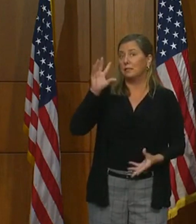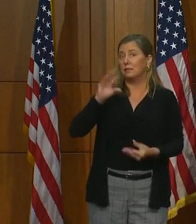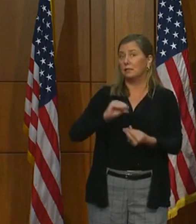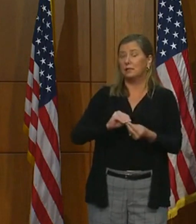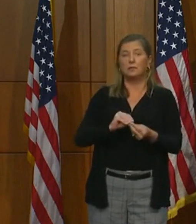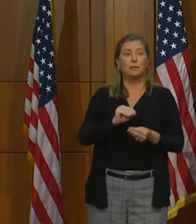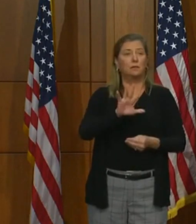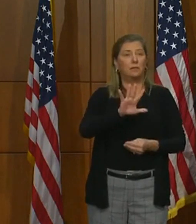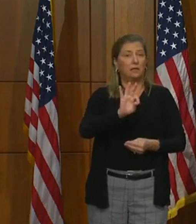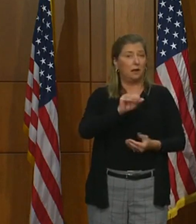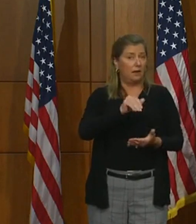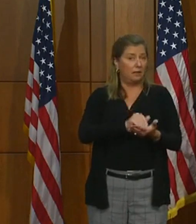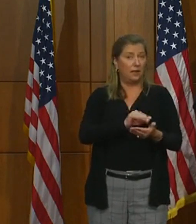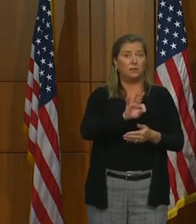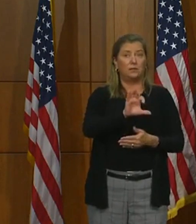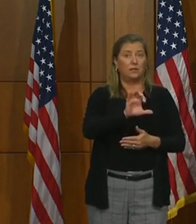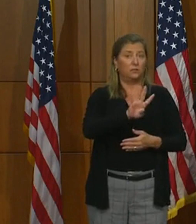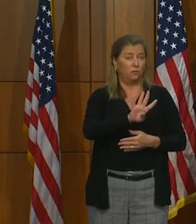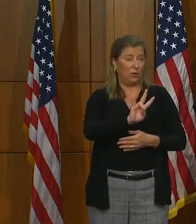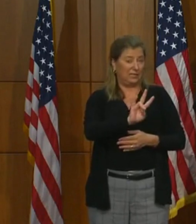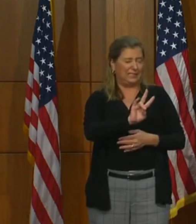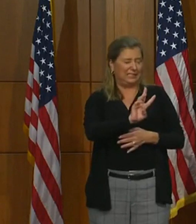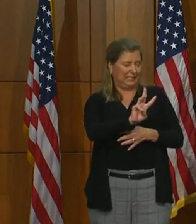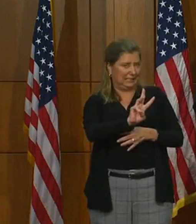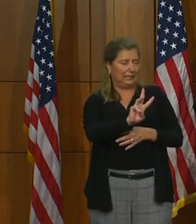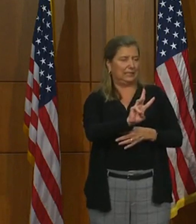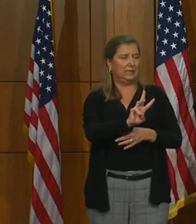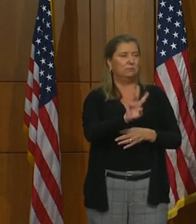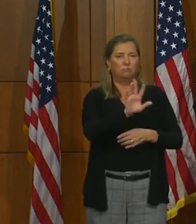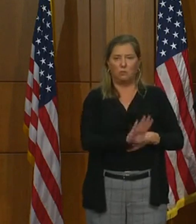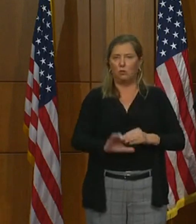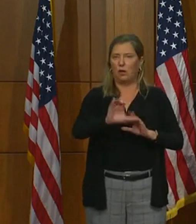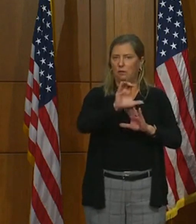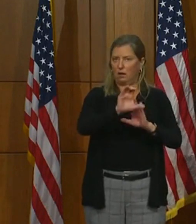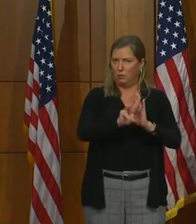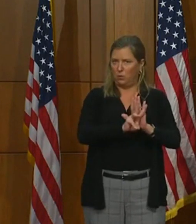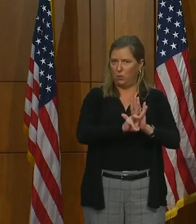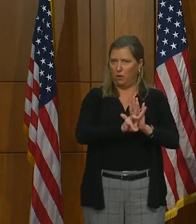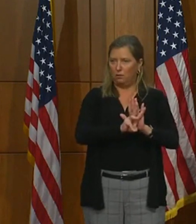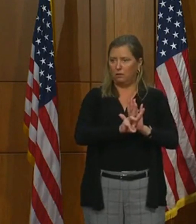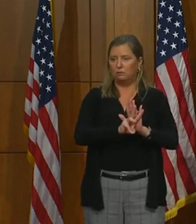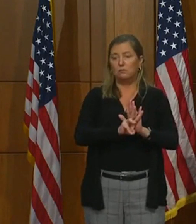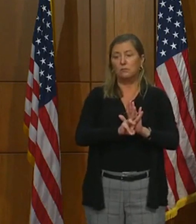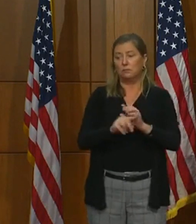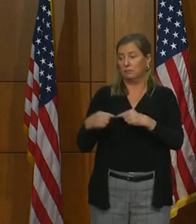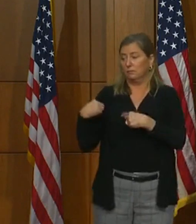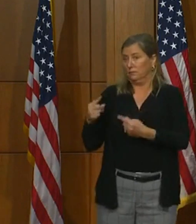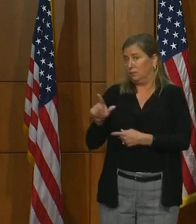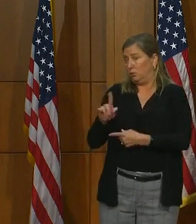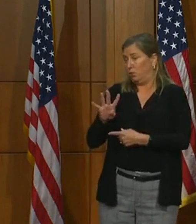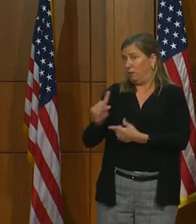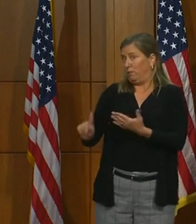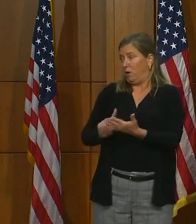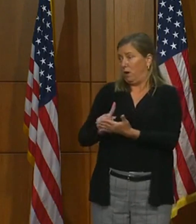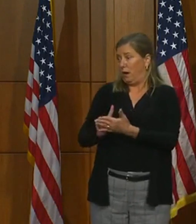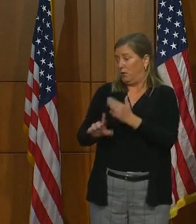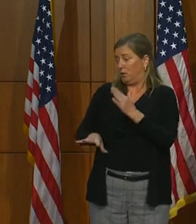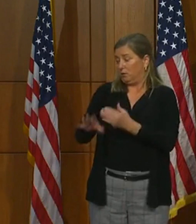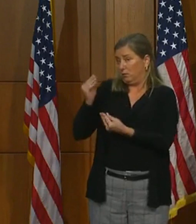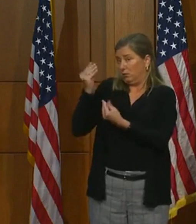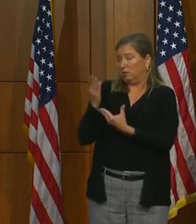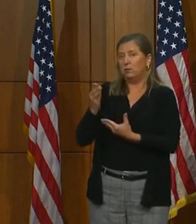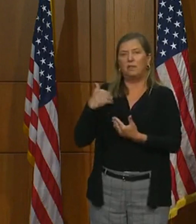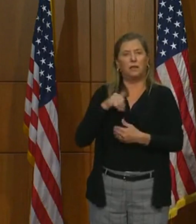59,946 cases across the Commonwealth. In the last 24-hour reporting period, that